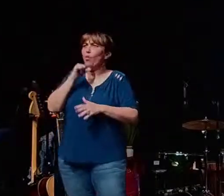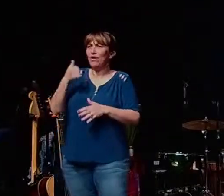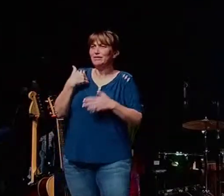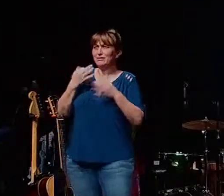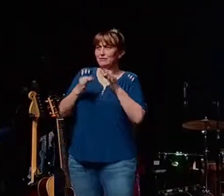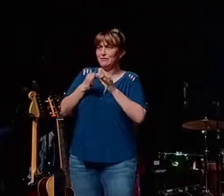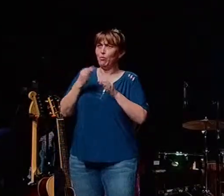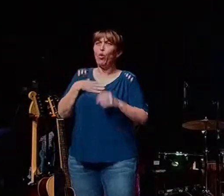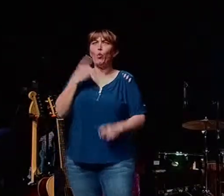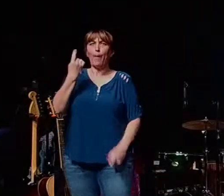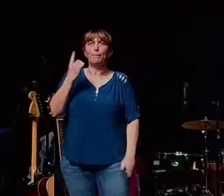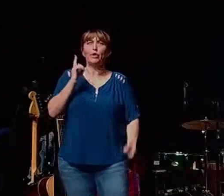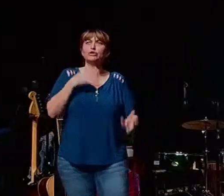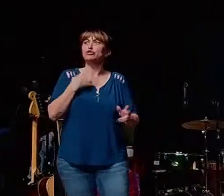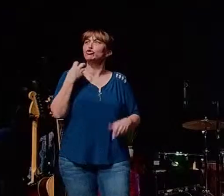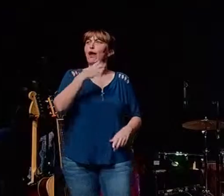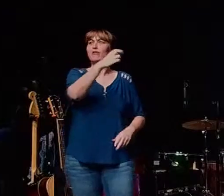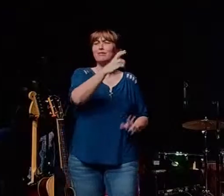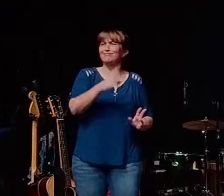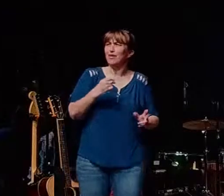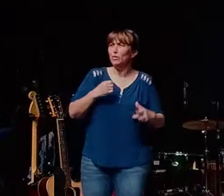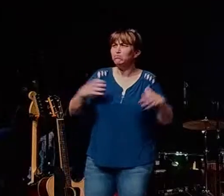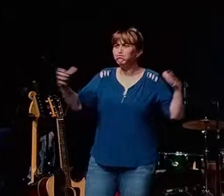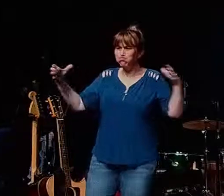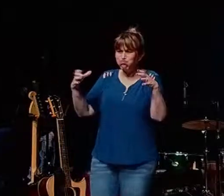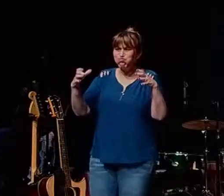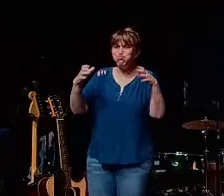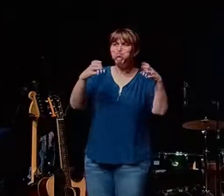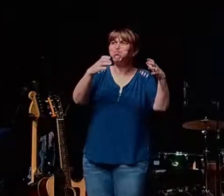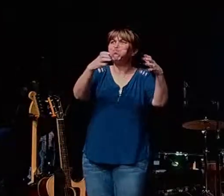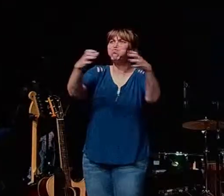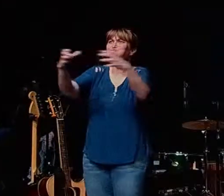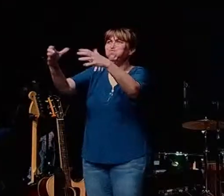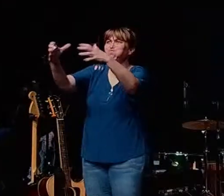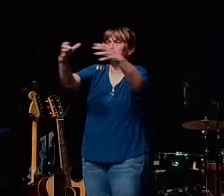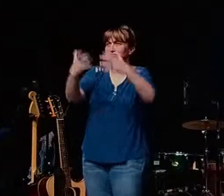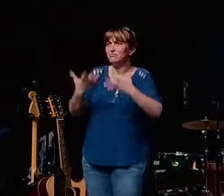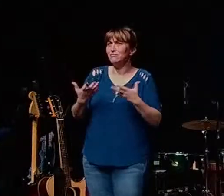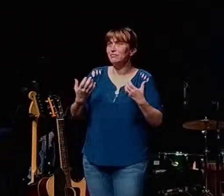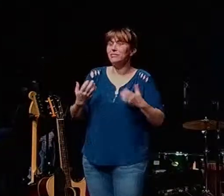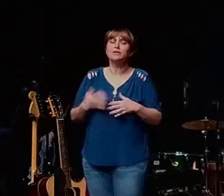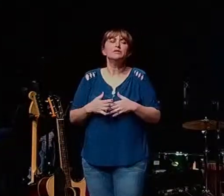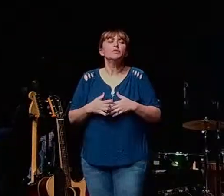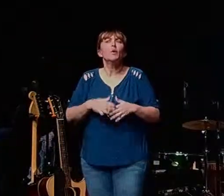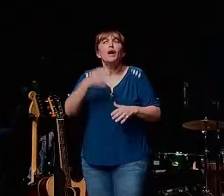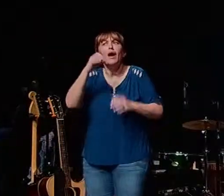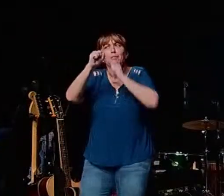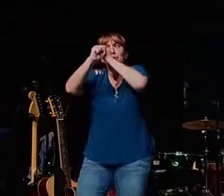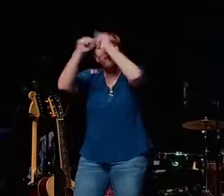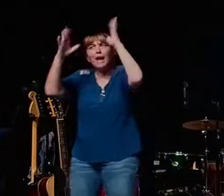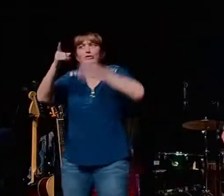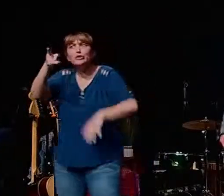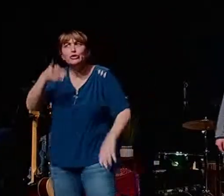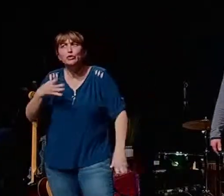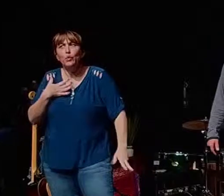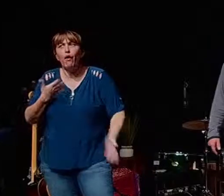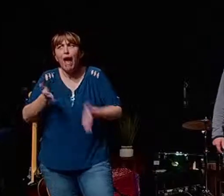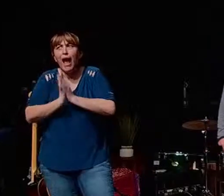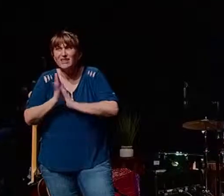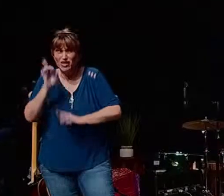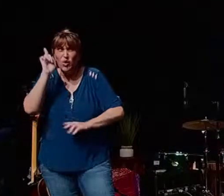probably was a it was a thing imagine if you were the person who was asked to go on that road alone